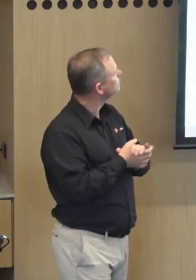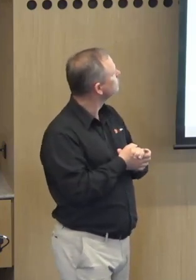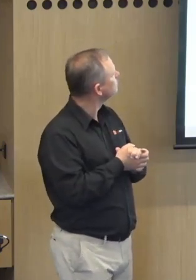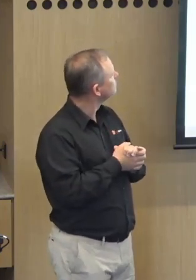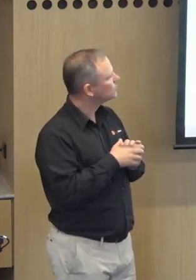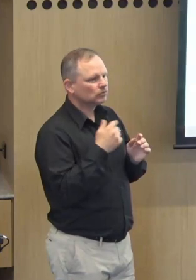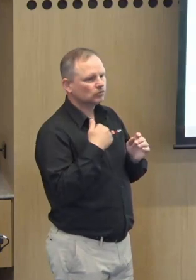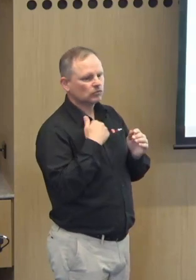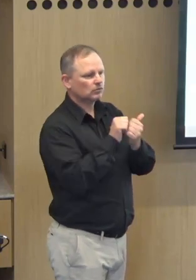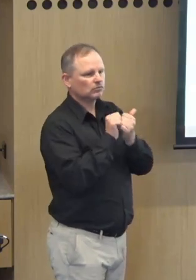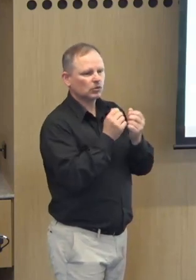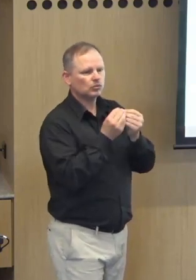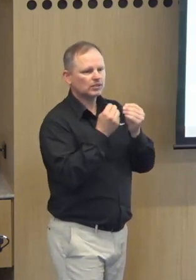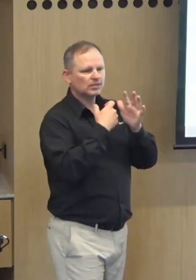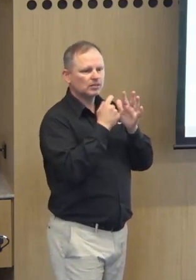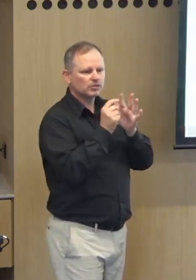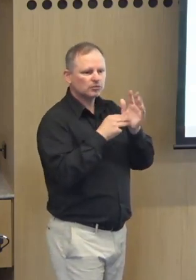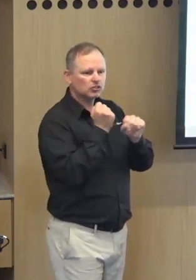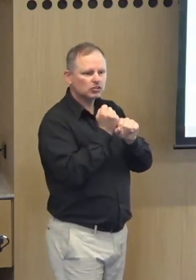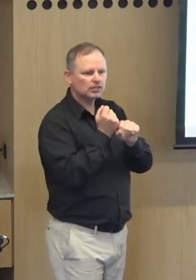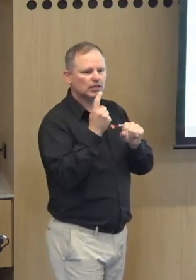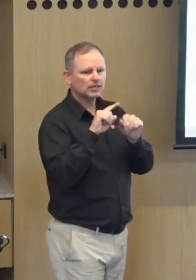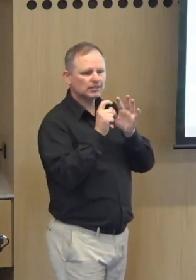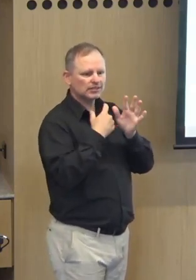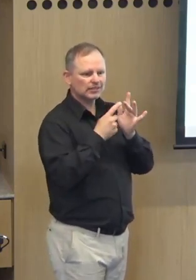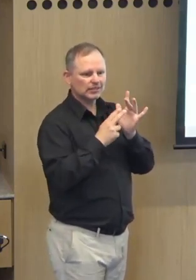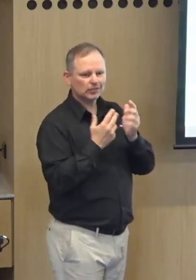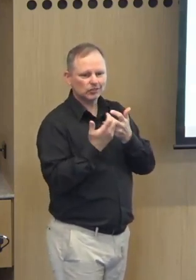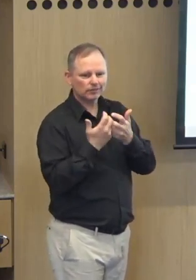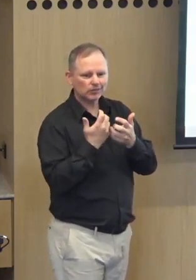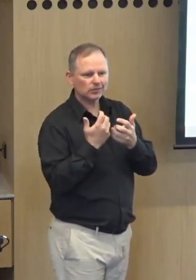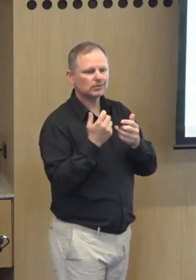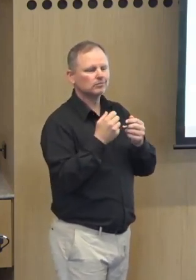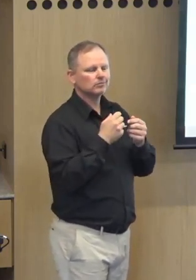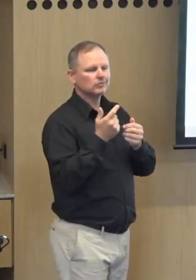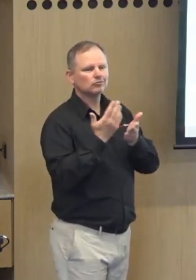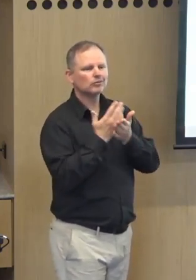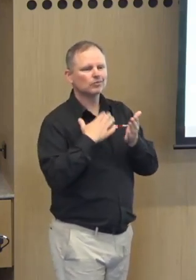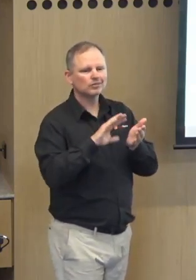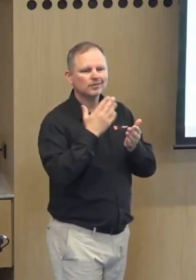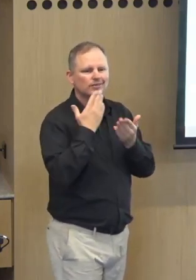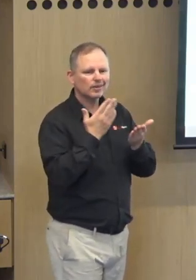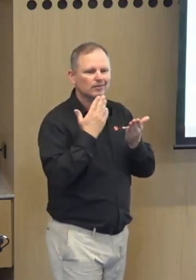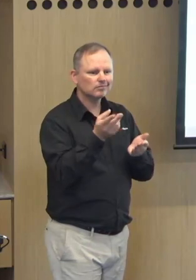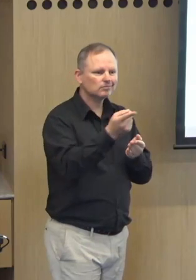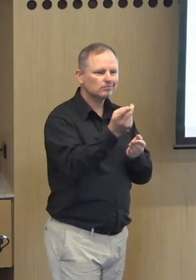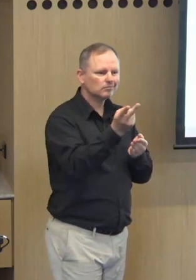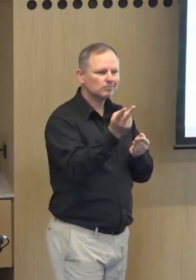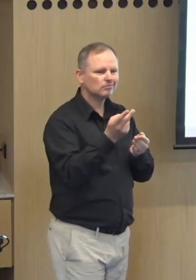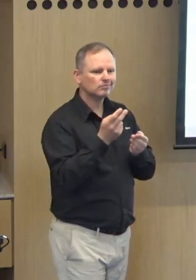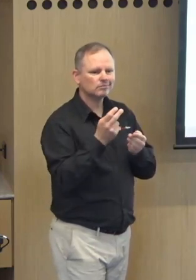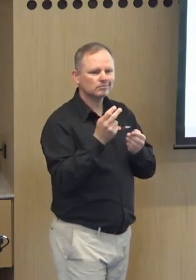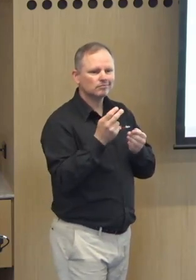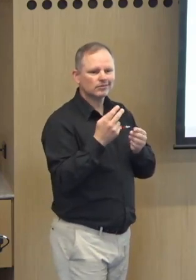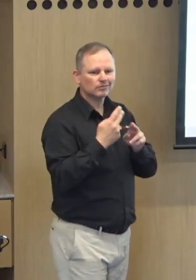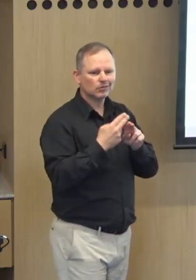committed tirelessly to the work um co-pmg have uh helped and deacon university have also played a big role